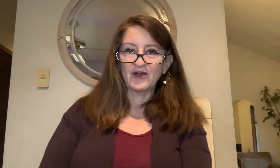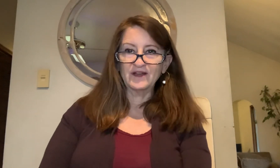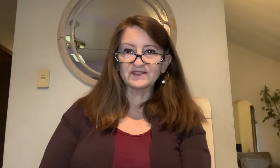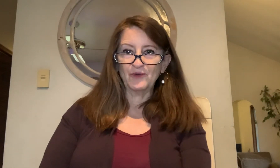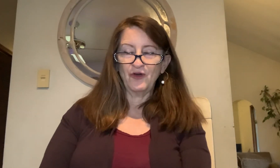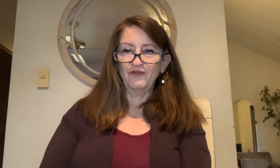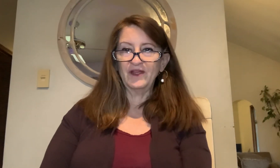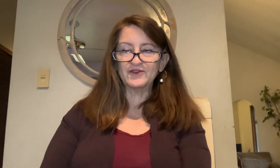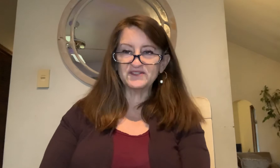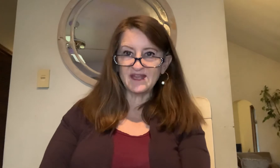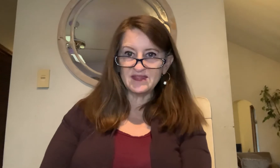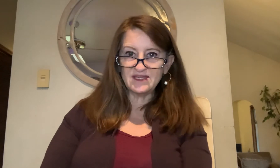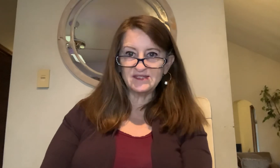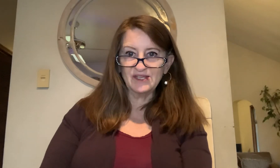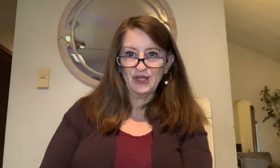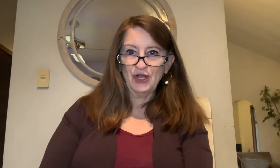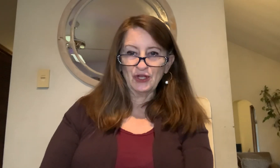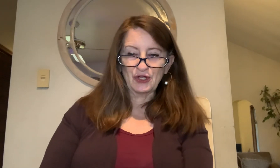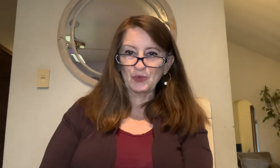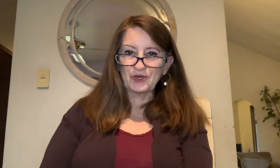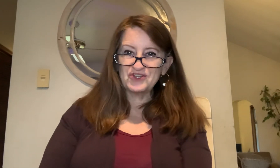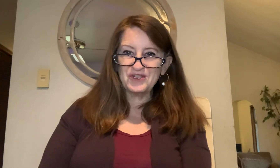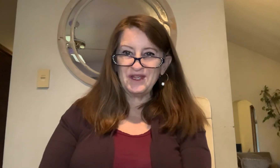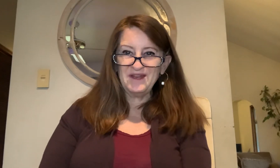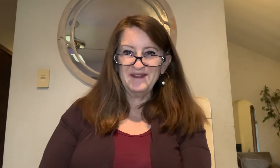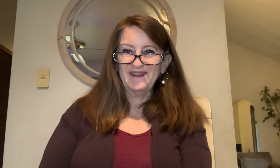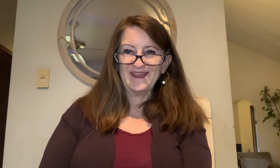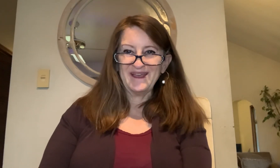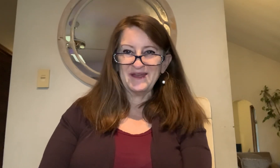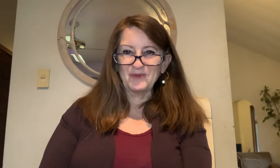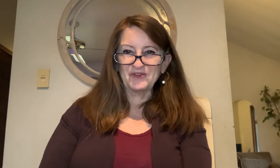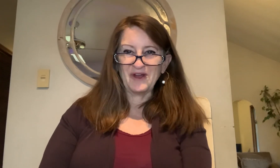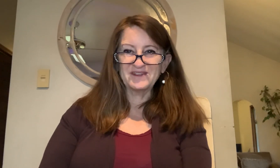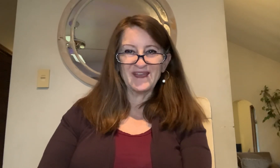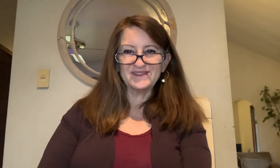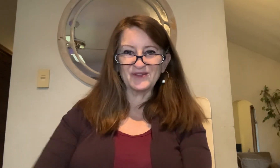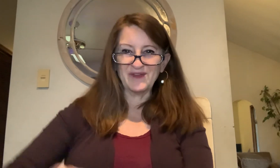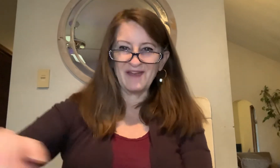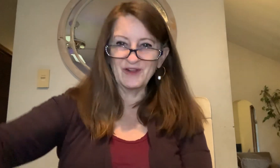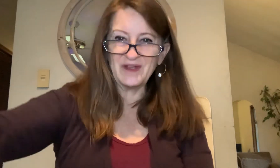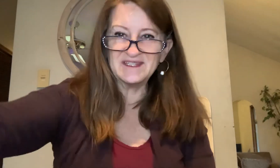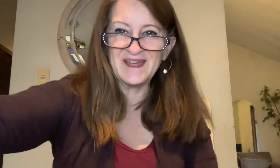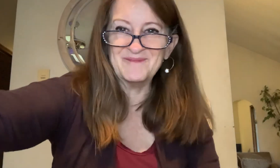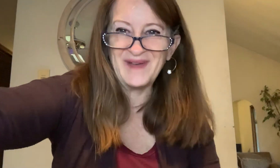All right, so hopefully you understand this. Look at the worksheet and we'll talk to you guys soon. Have a great day. Bye.